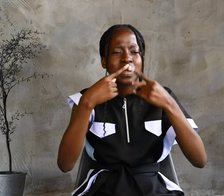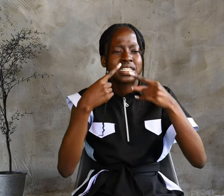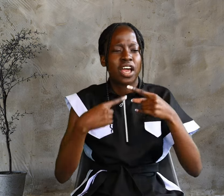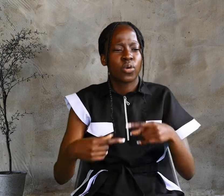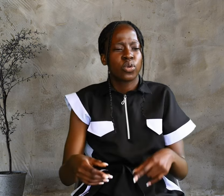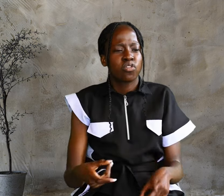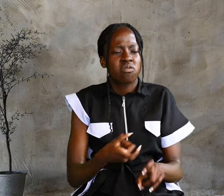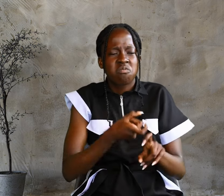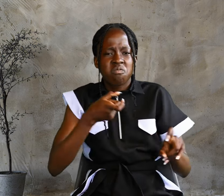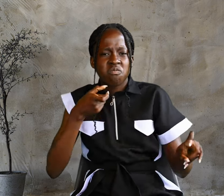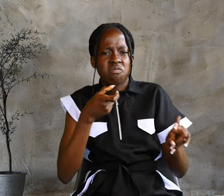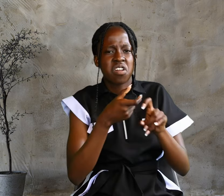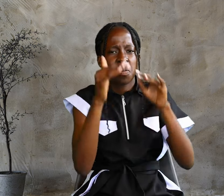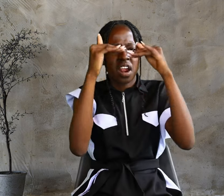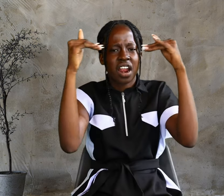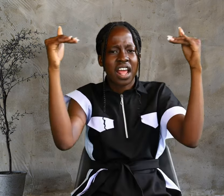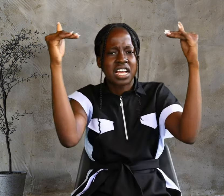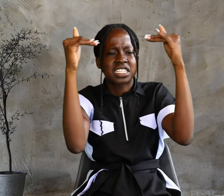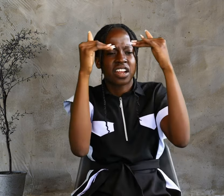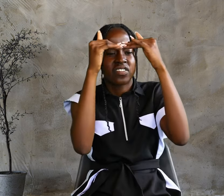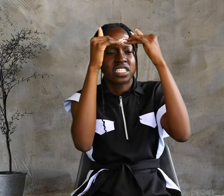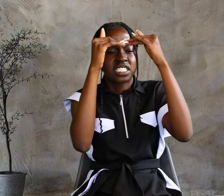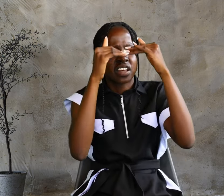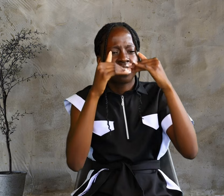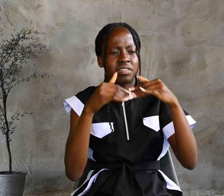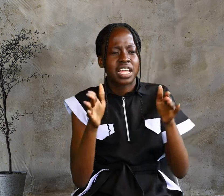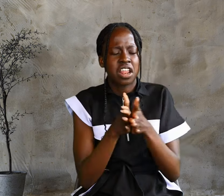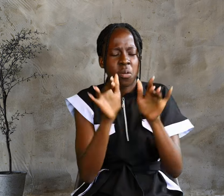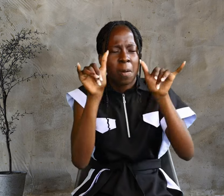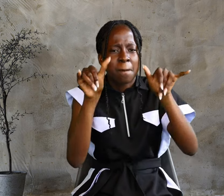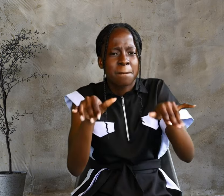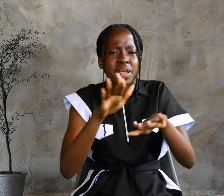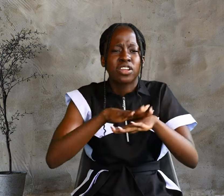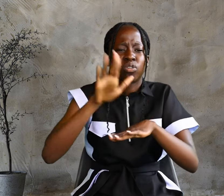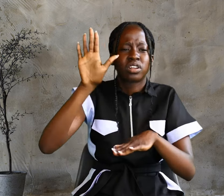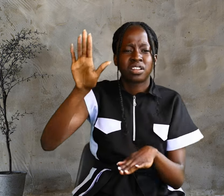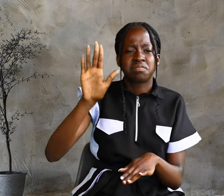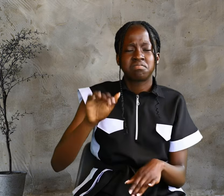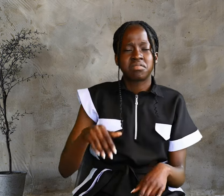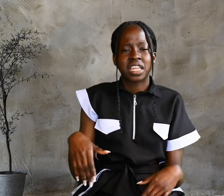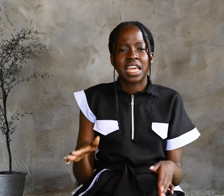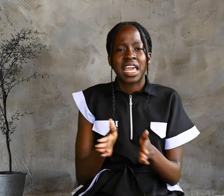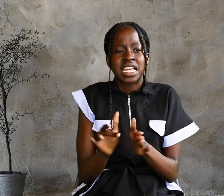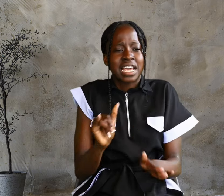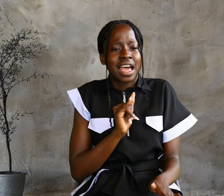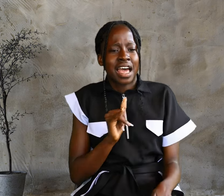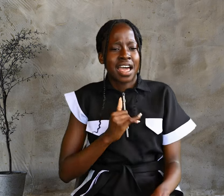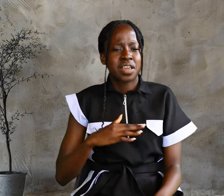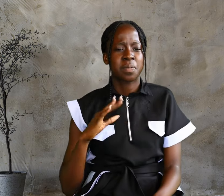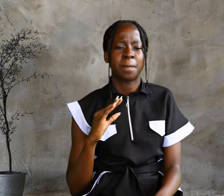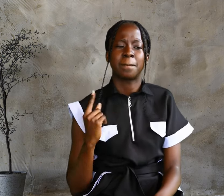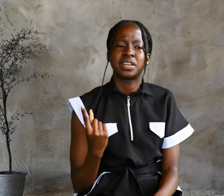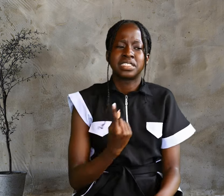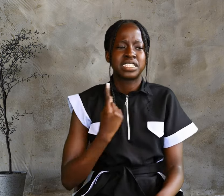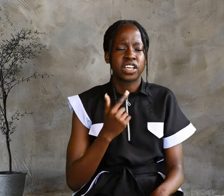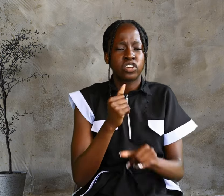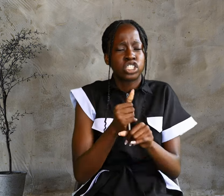down from heaven as a dove and remain on him. And I myself did not know him.